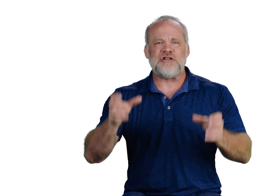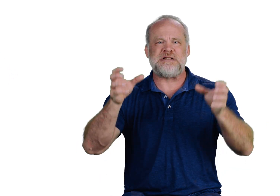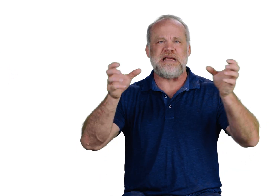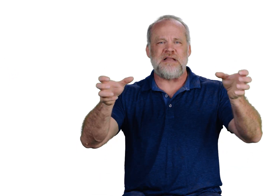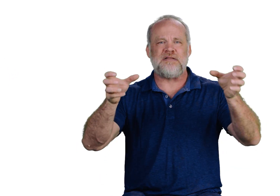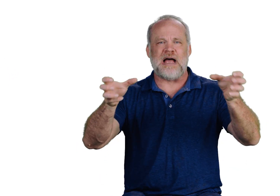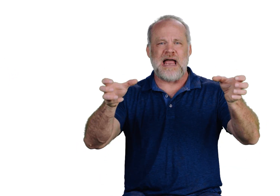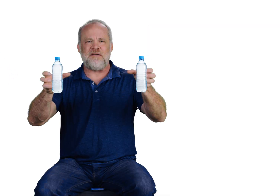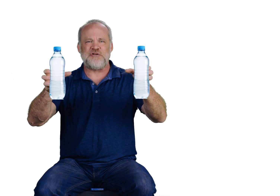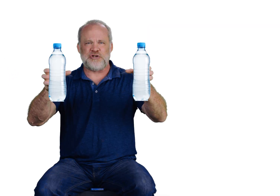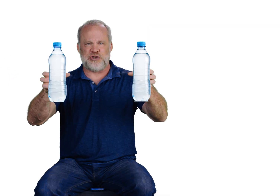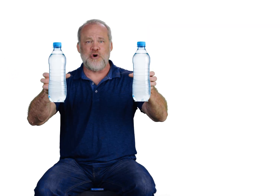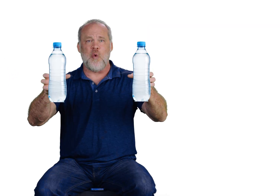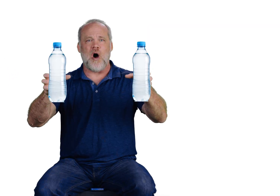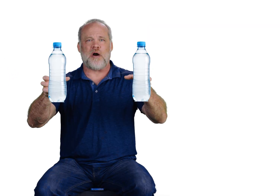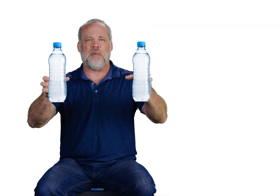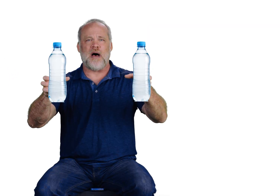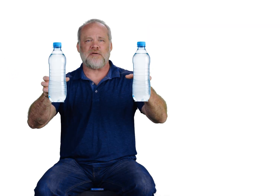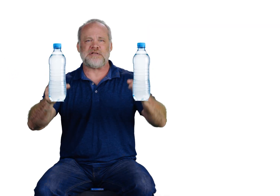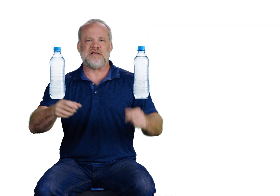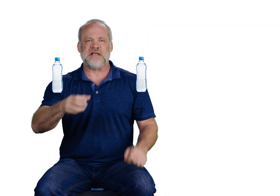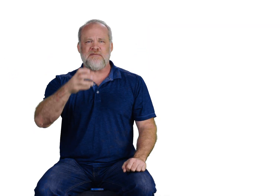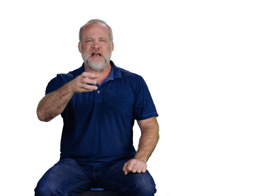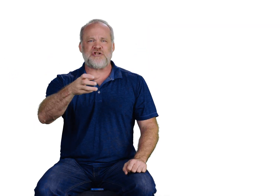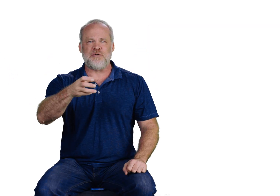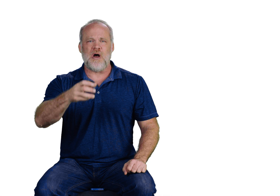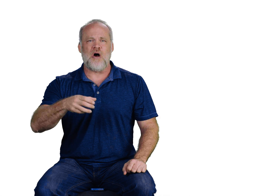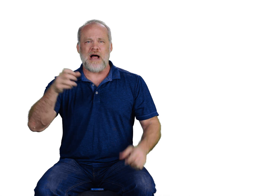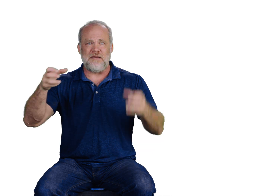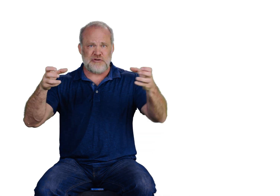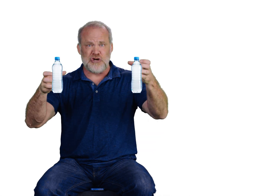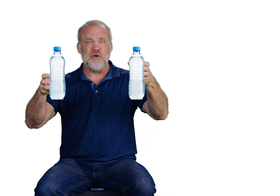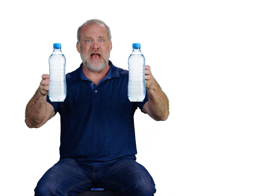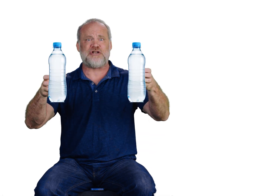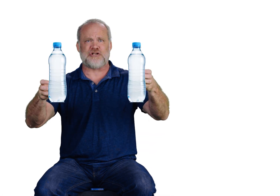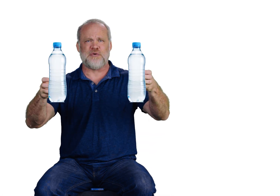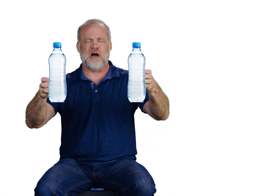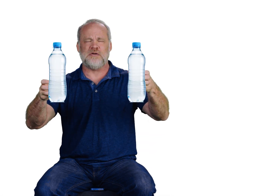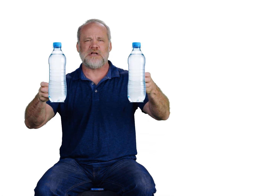I just see I have two water bottles. Instead of H2O, I have two H2Os.